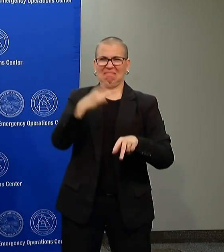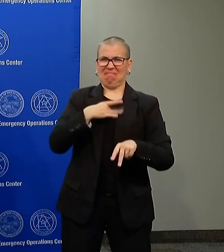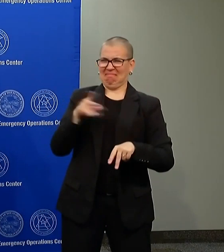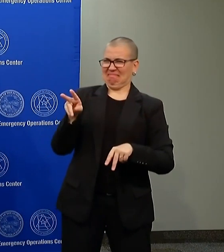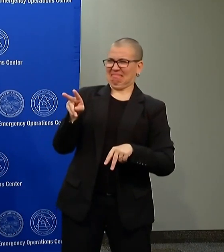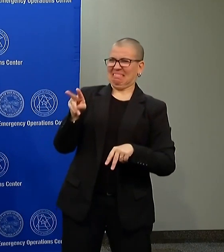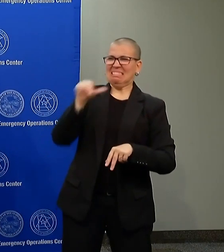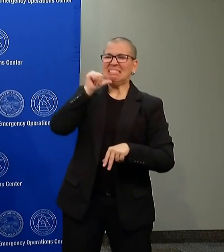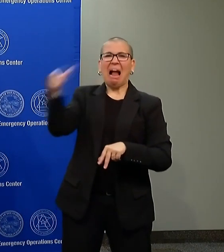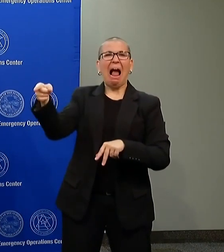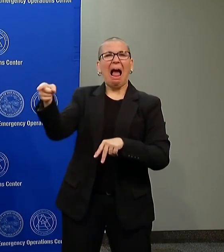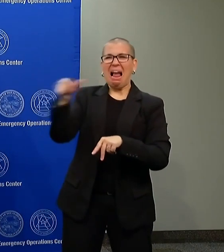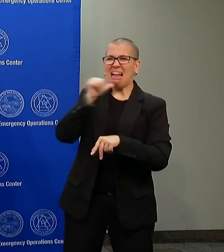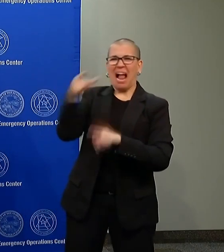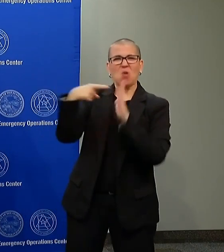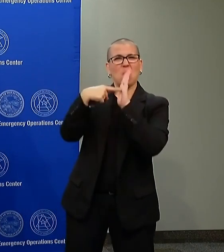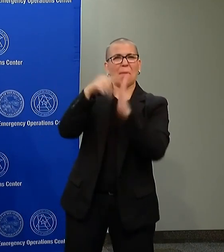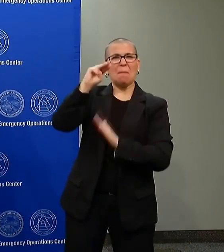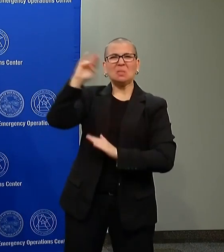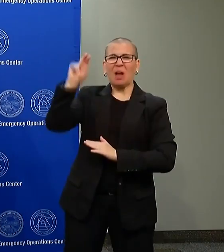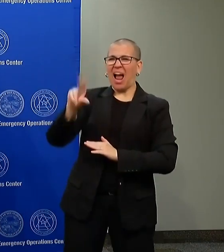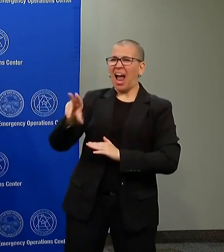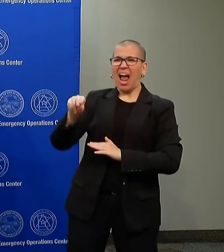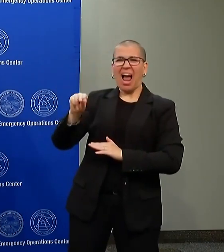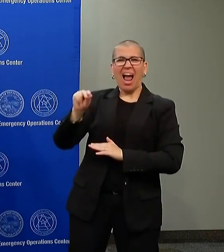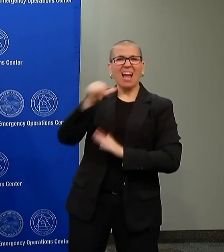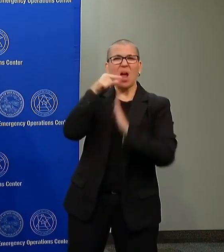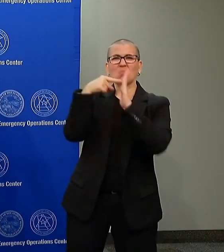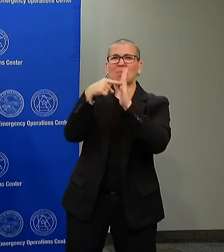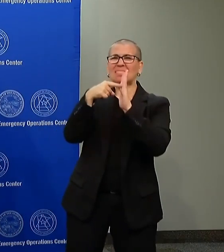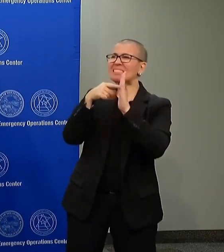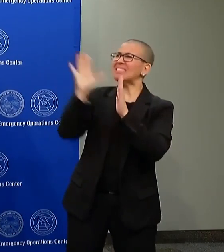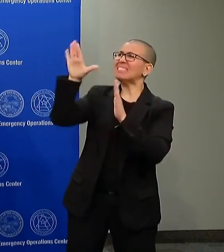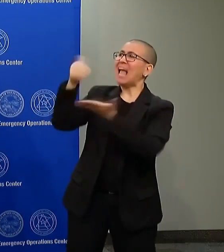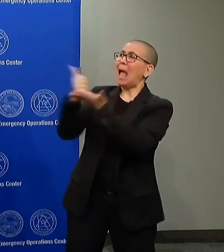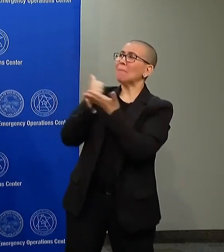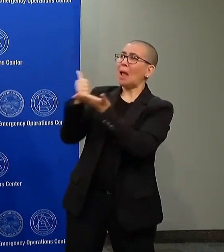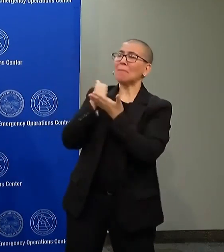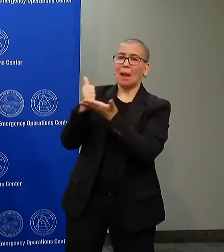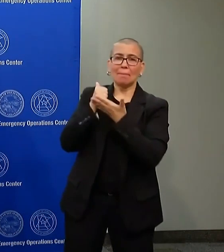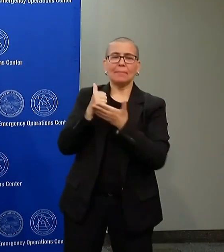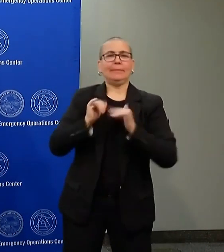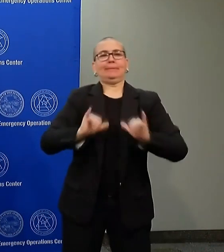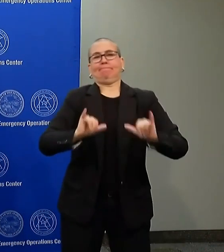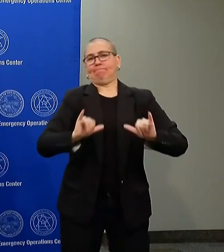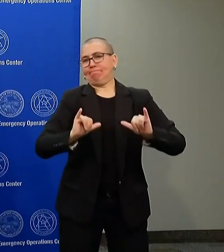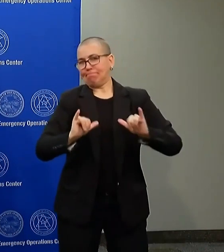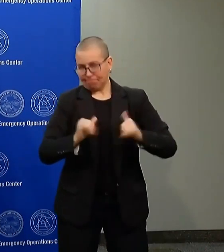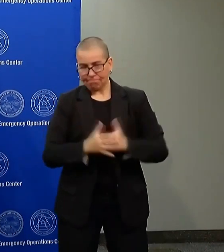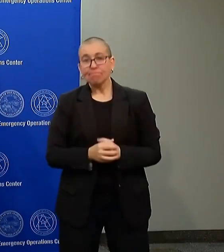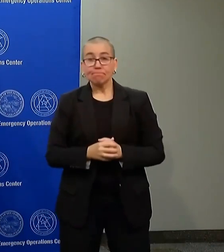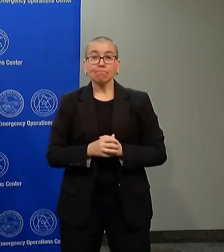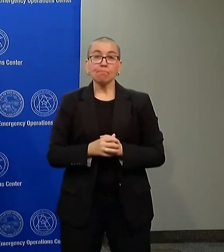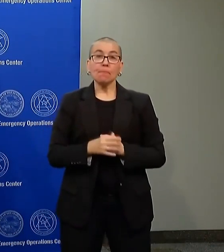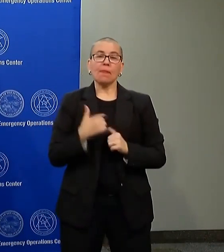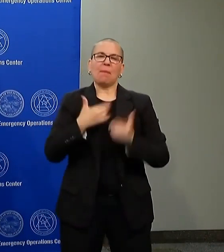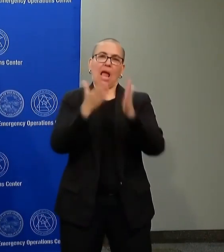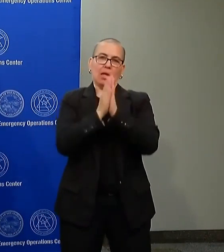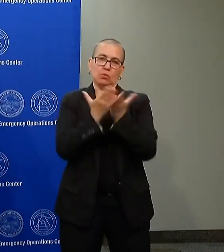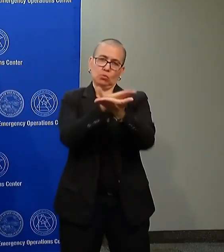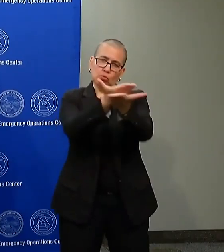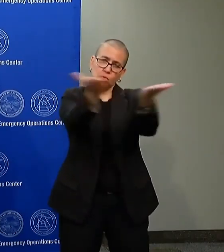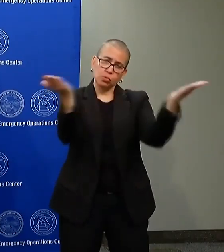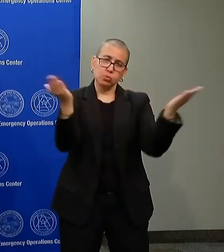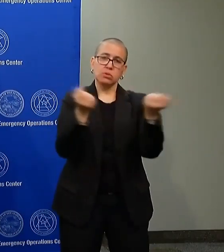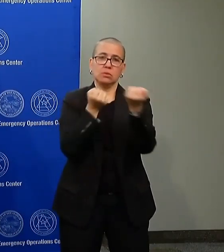Minnesota and they want to help. So we need your support, we need your prayers, and